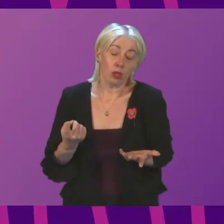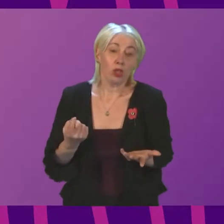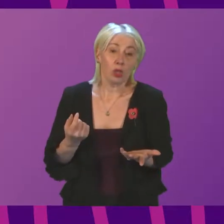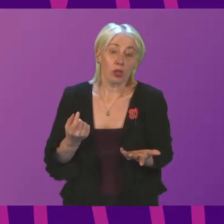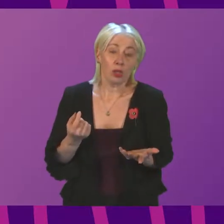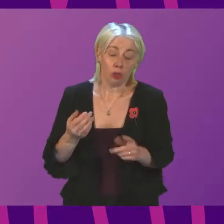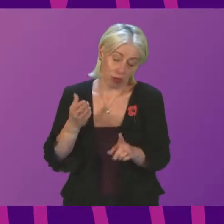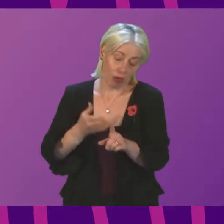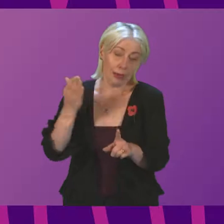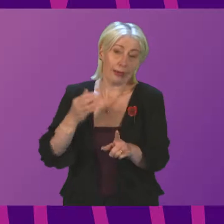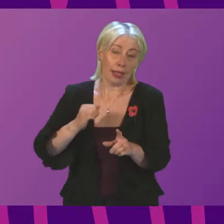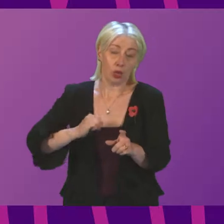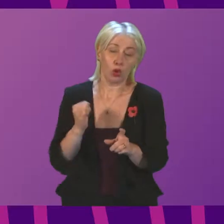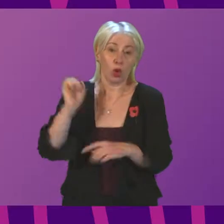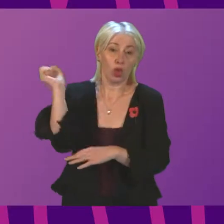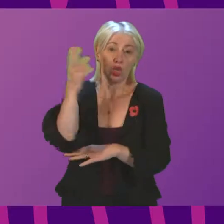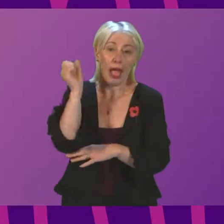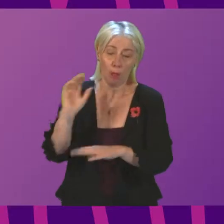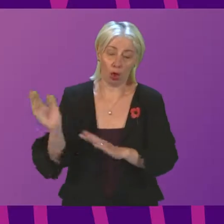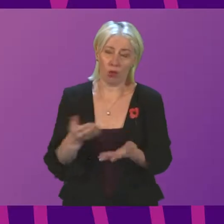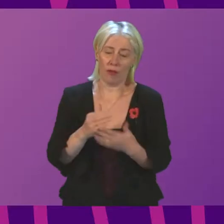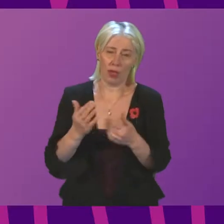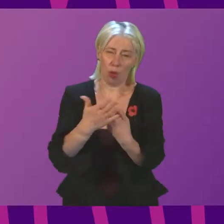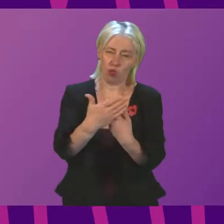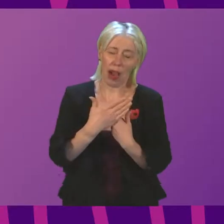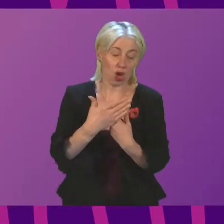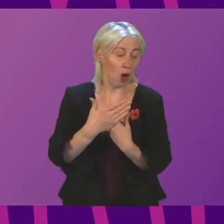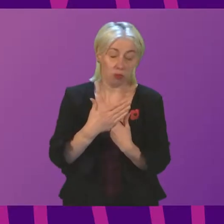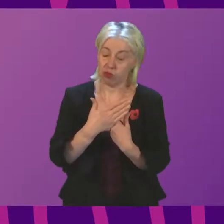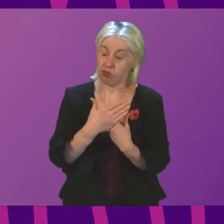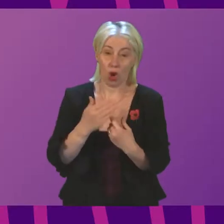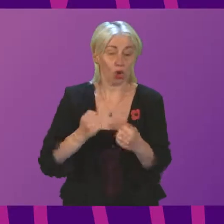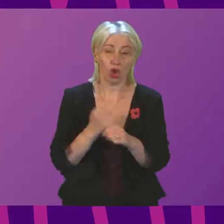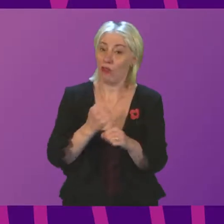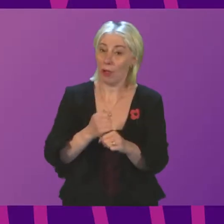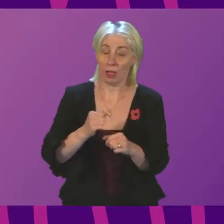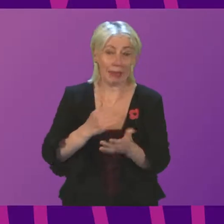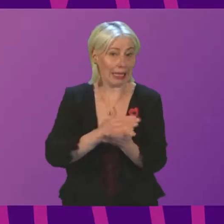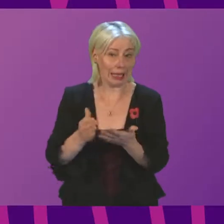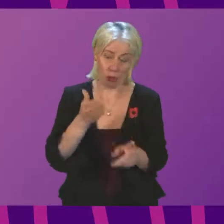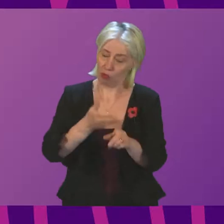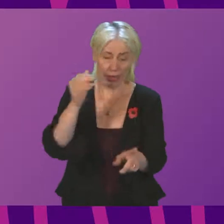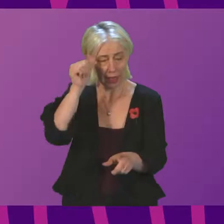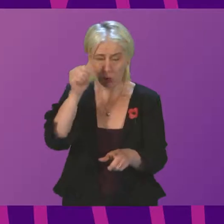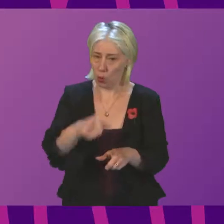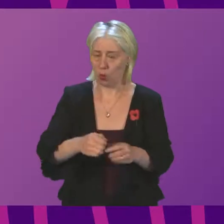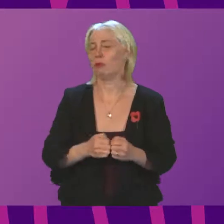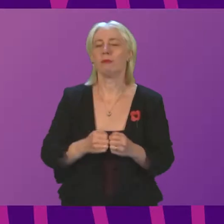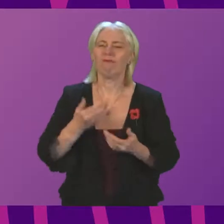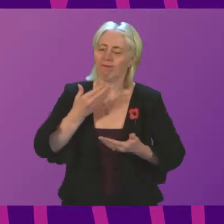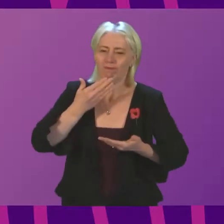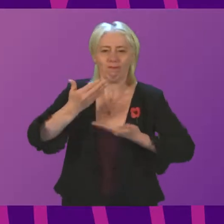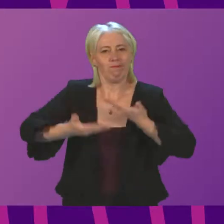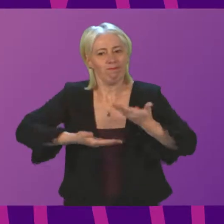the enormous pressures faced by the Scottish Ambulance Service, and the Government has been clear in that recognition. I think part of the explanation, perhaps,